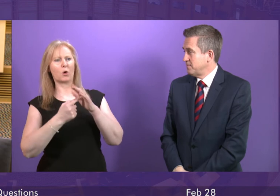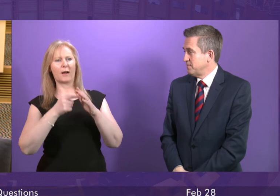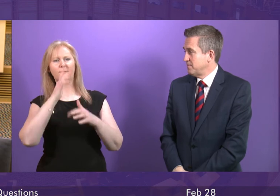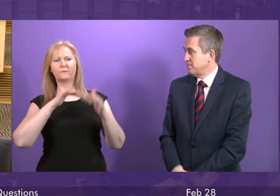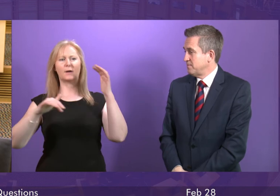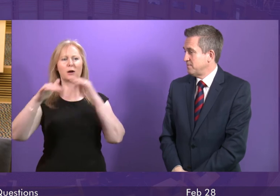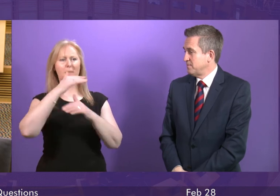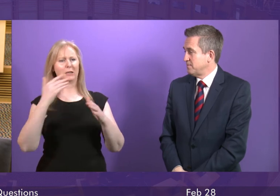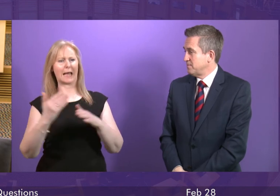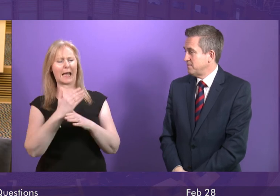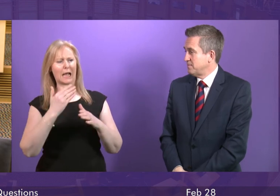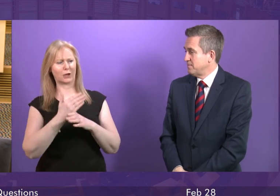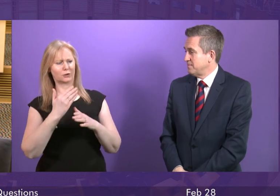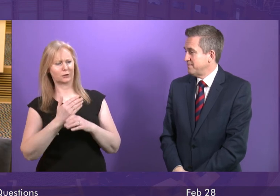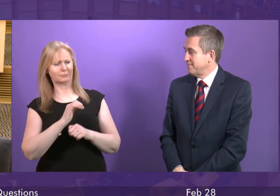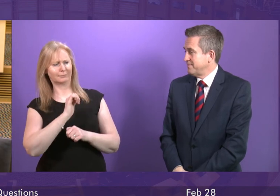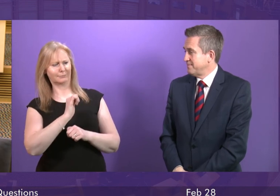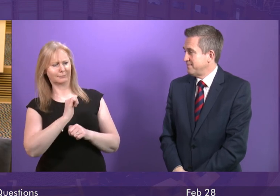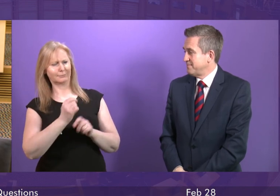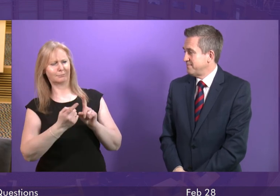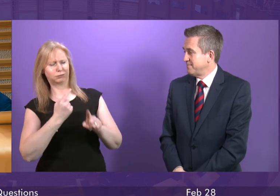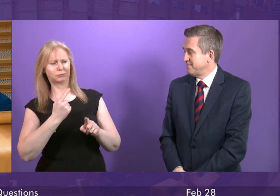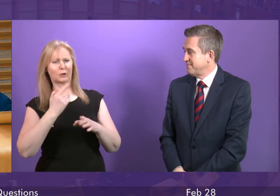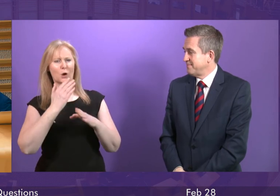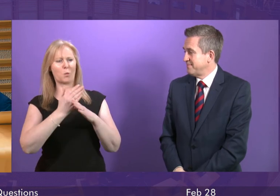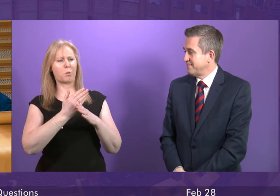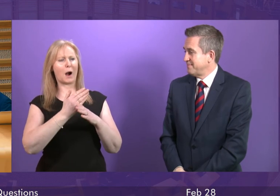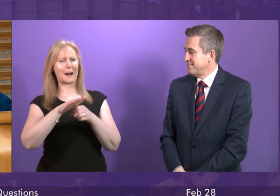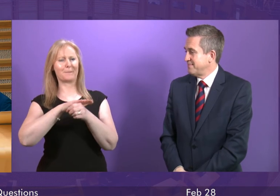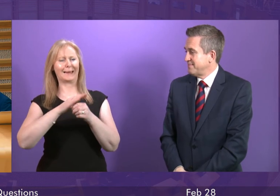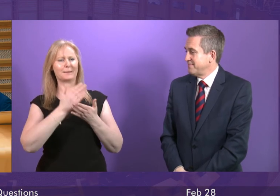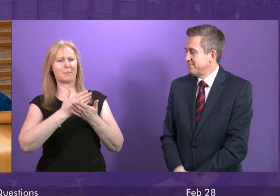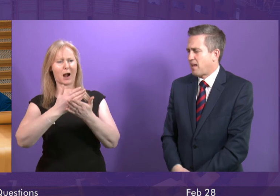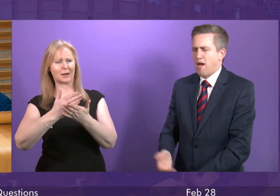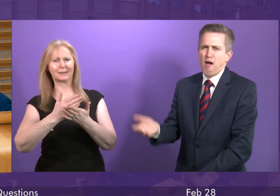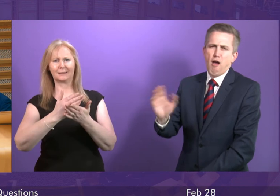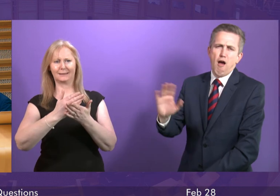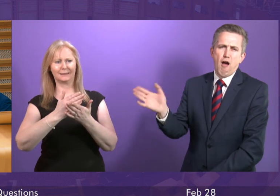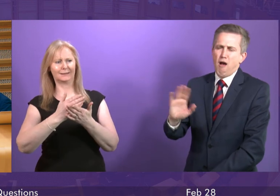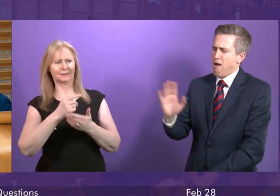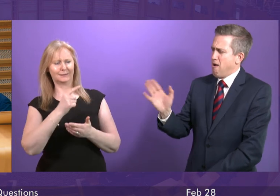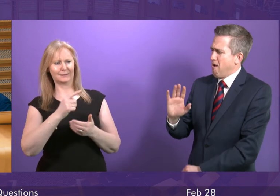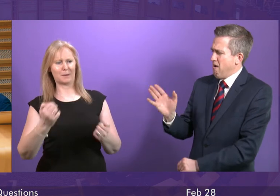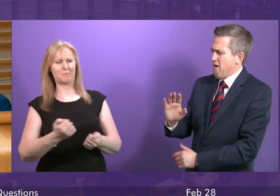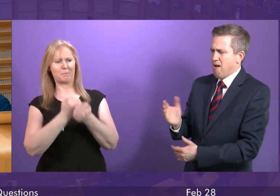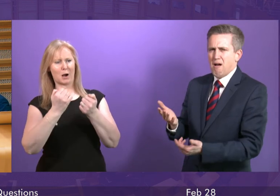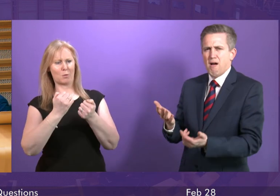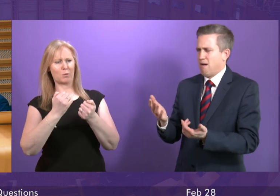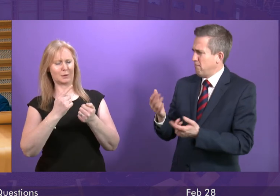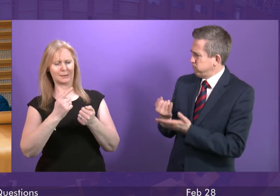given the knee-jerk opposition to workplace parking, discretionary powers for councils that we've seen in the last couple of weeks.